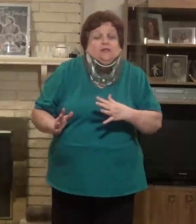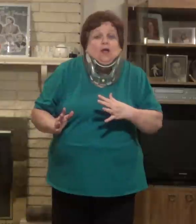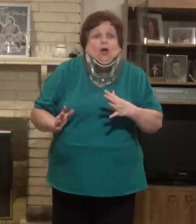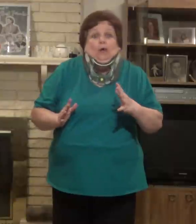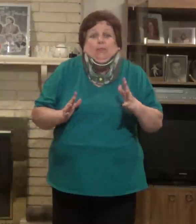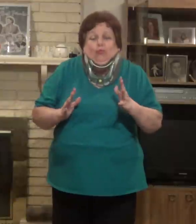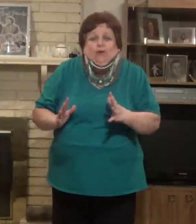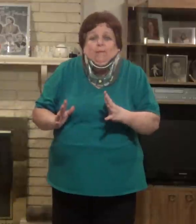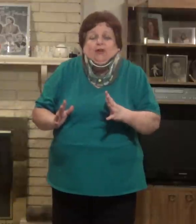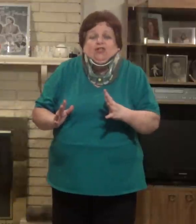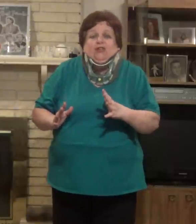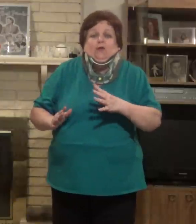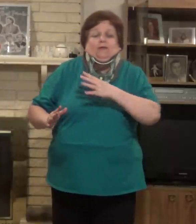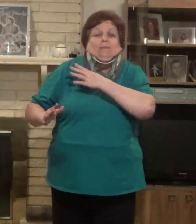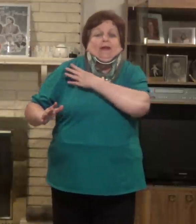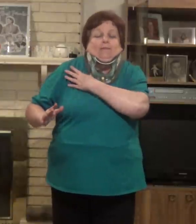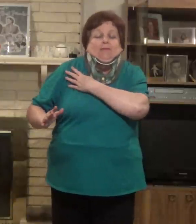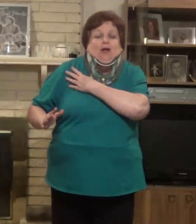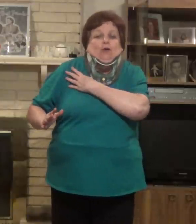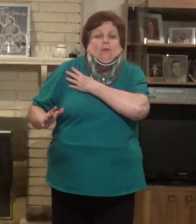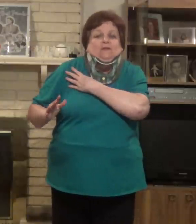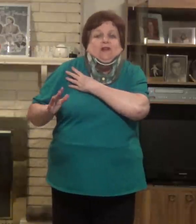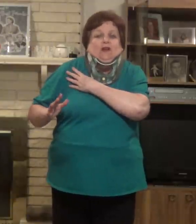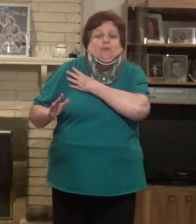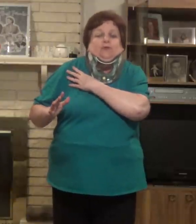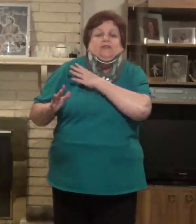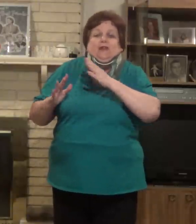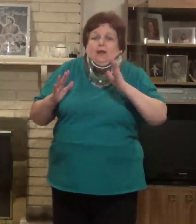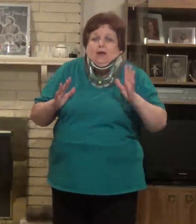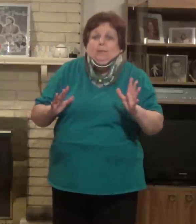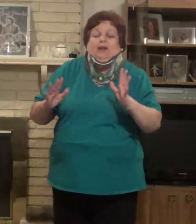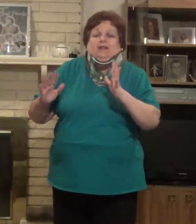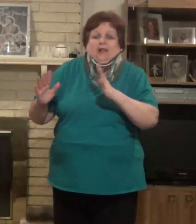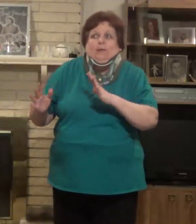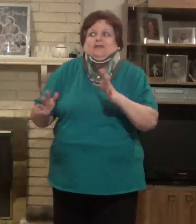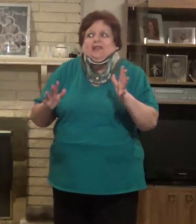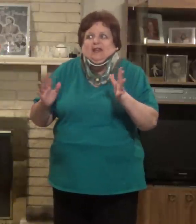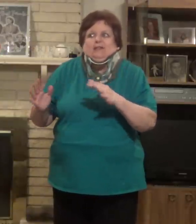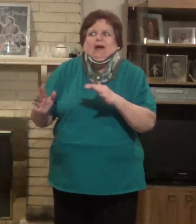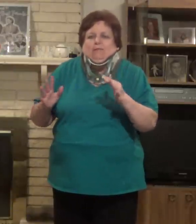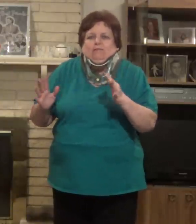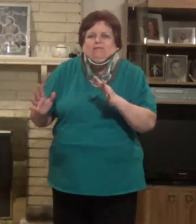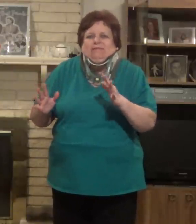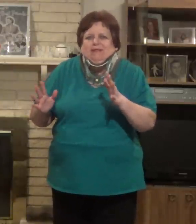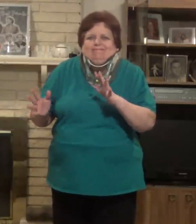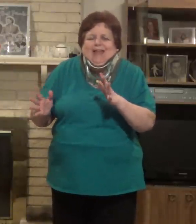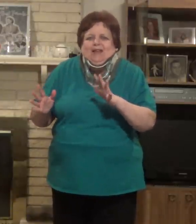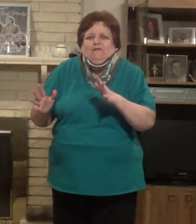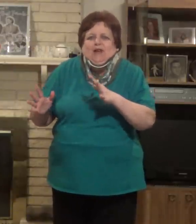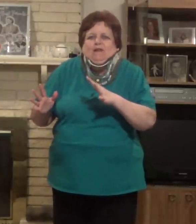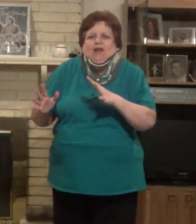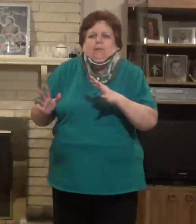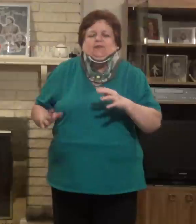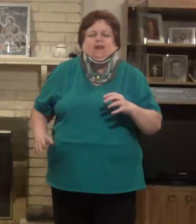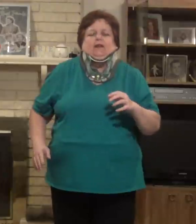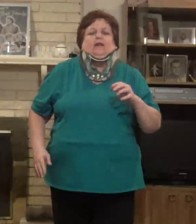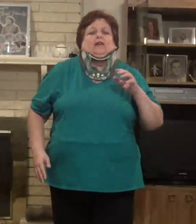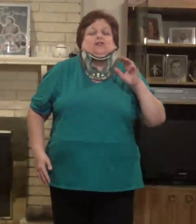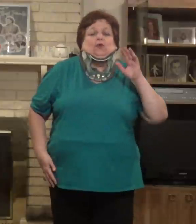are pretty much healed. My collarbone is not 100%, but I would say it's about 85-90%. So